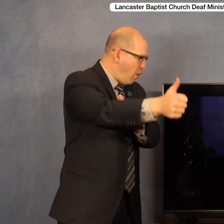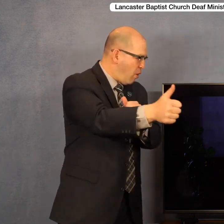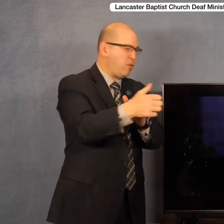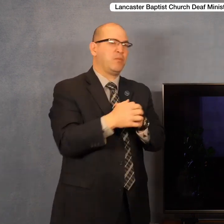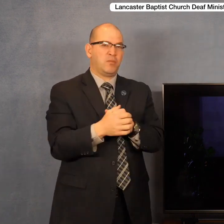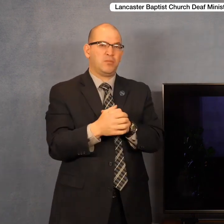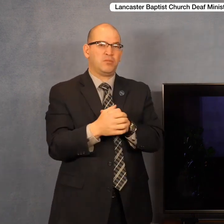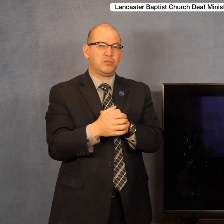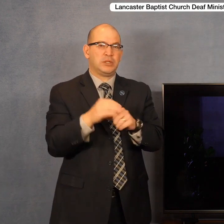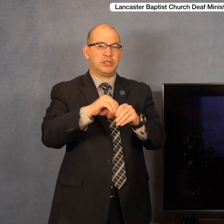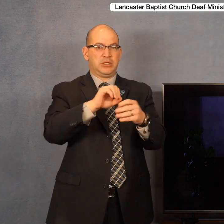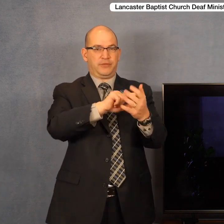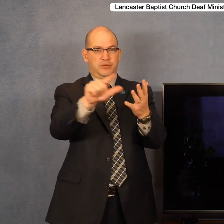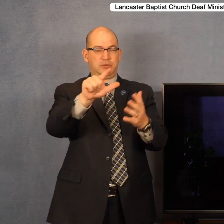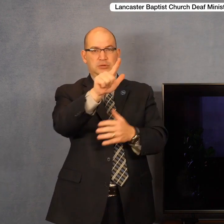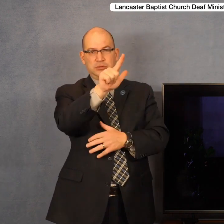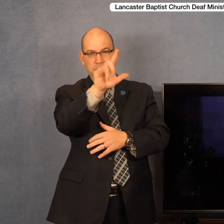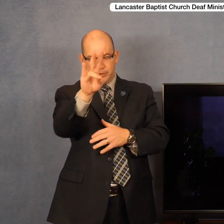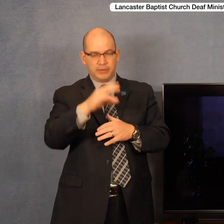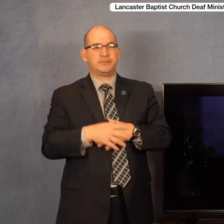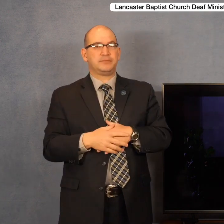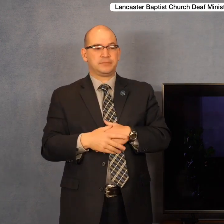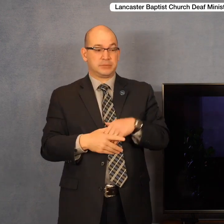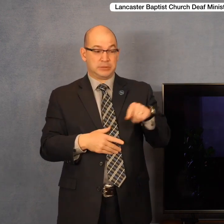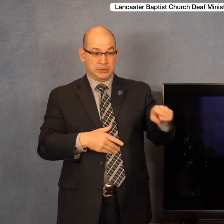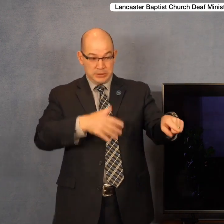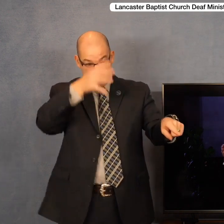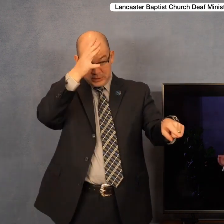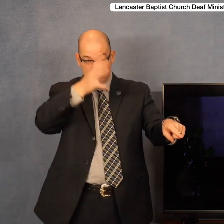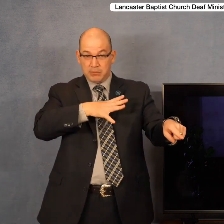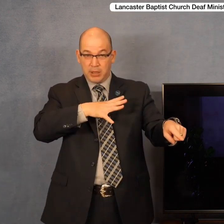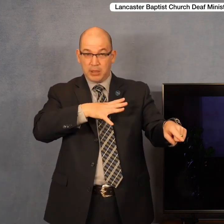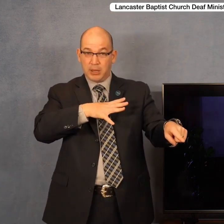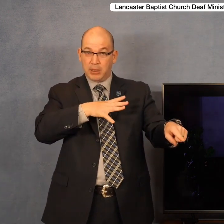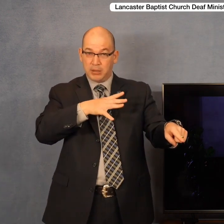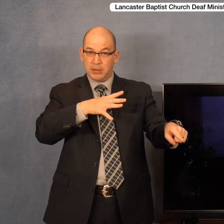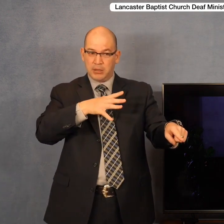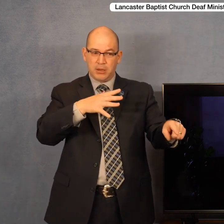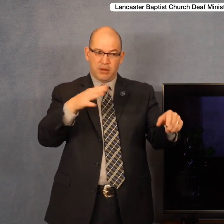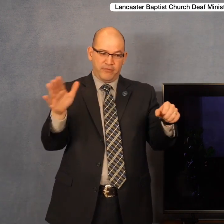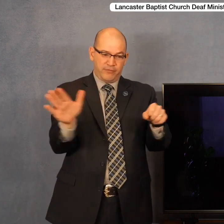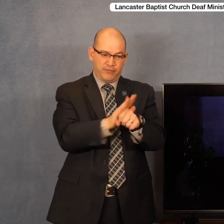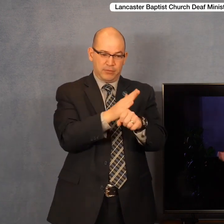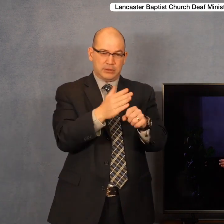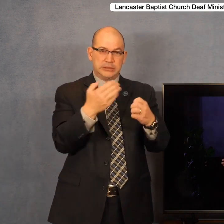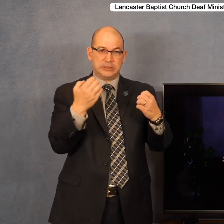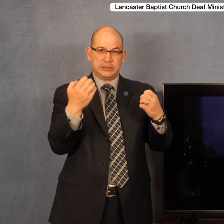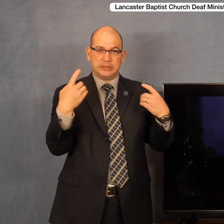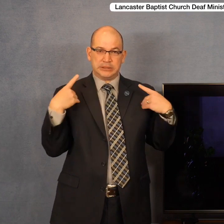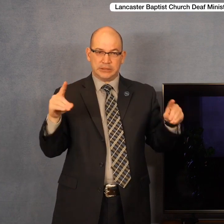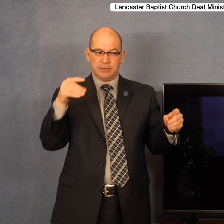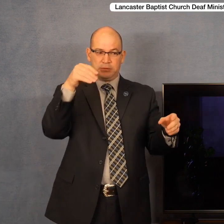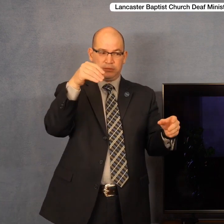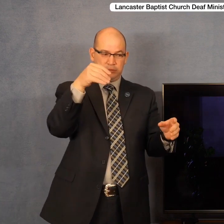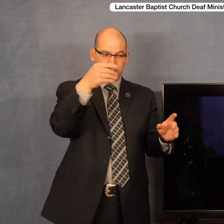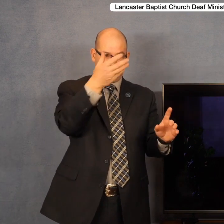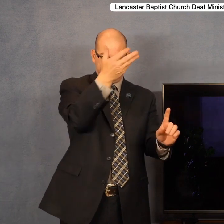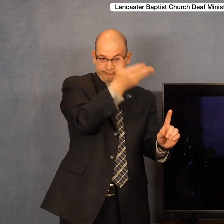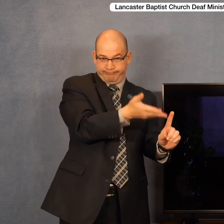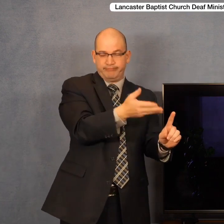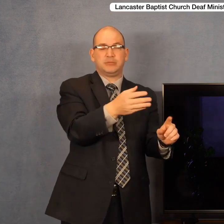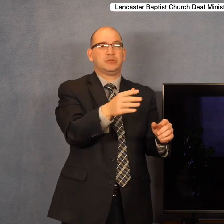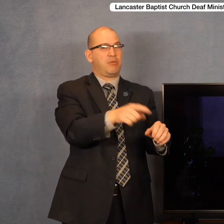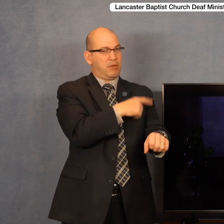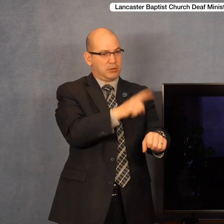Bible in verse 27. He had been under the influence of the devils for a long time. He had no house. He wore no